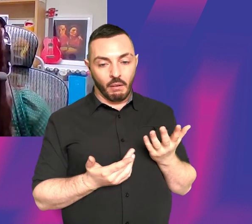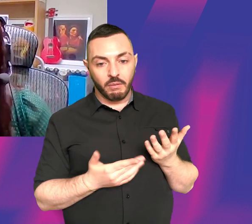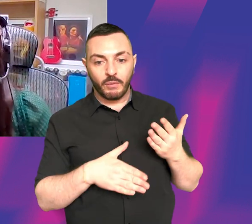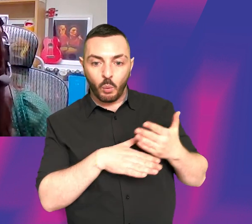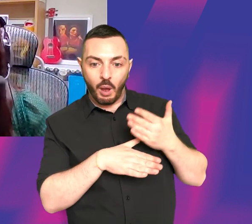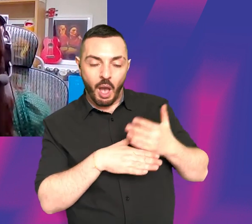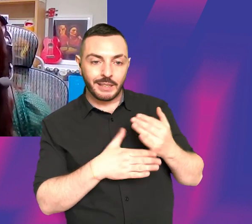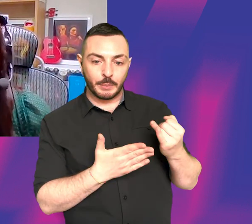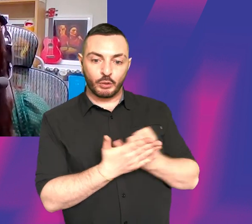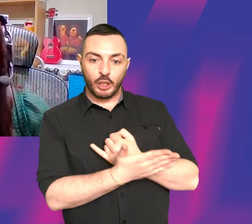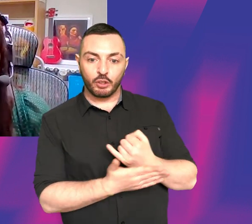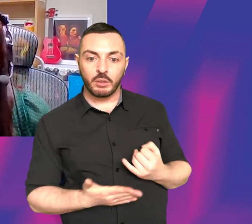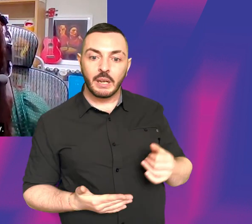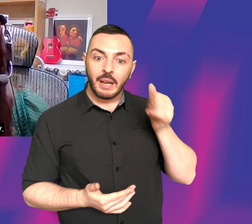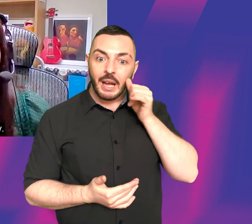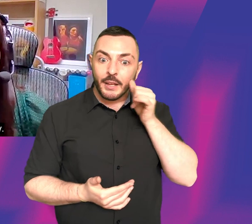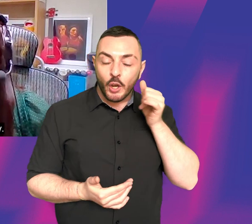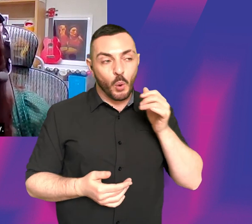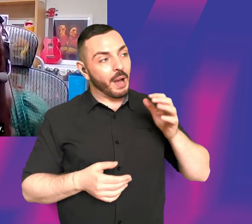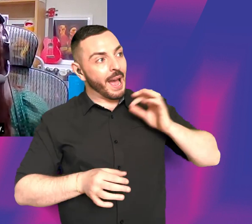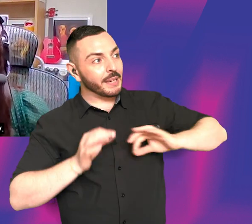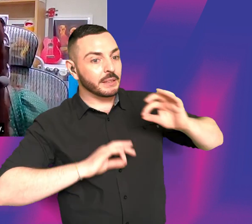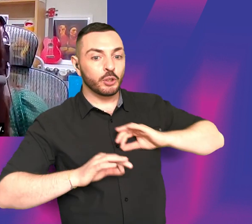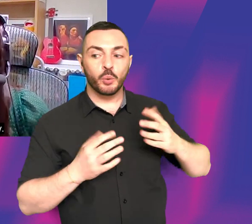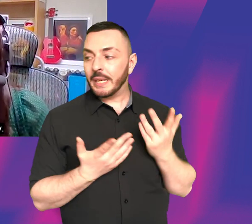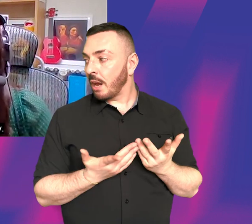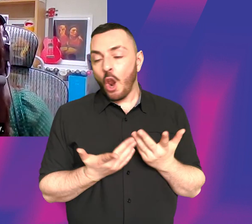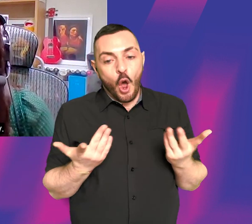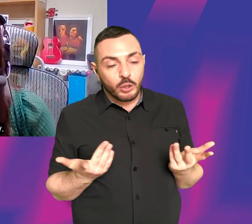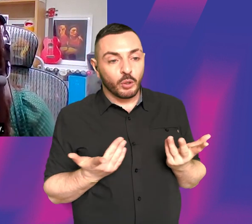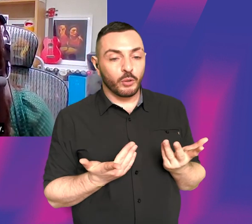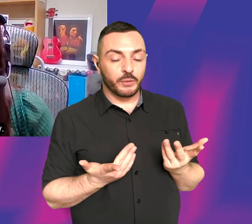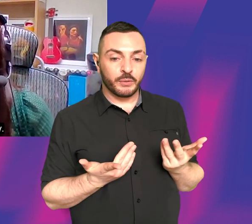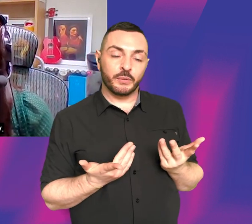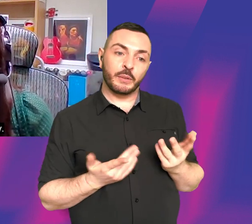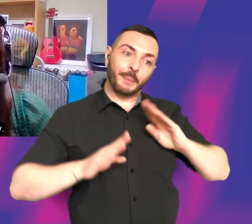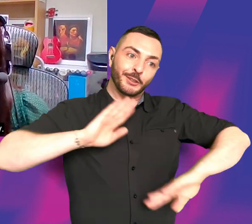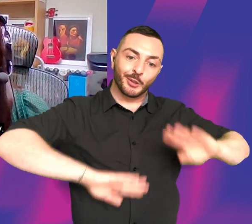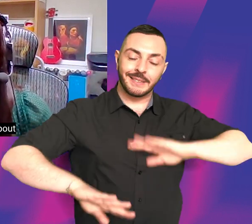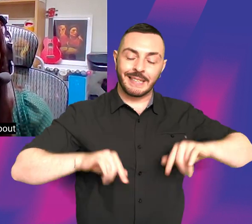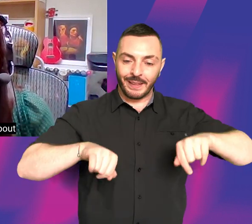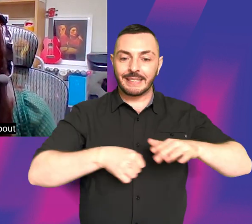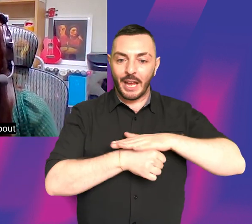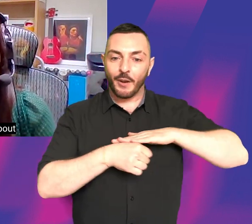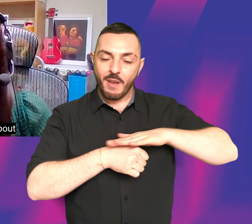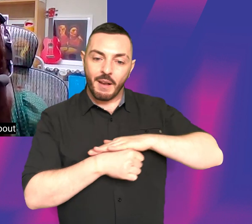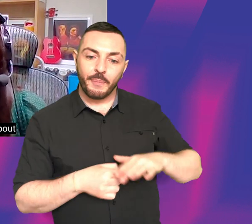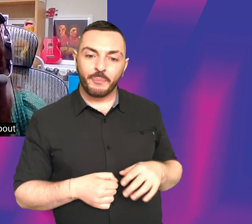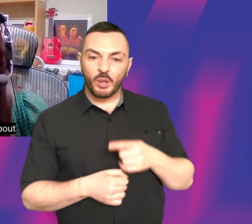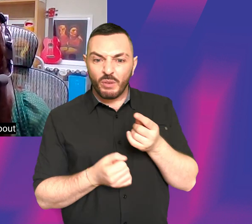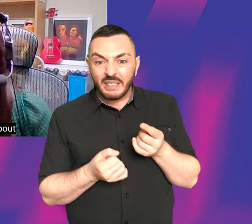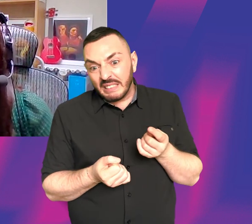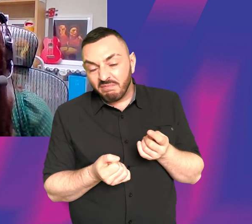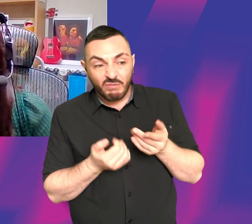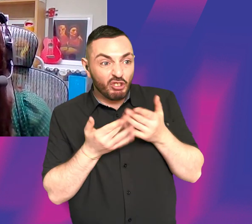familiar for acting as well as directing. Like you need a lot of resilience and patience to go into, into this industry. Do you have any sort of general